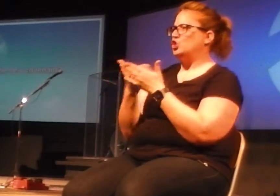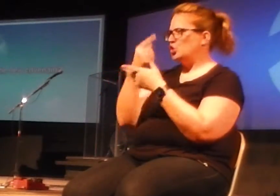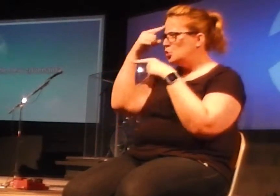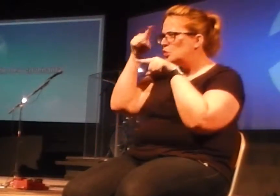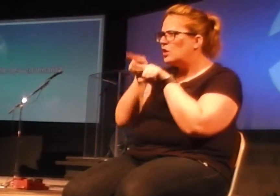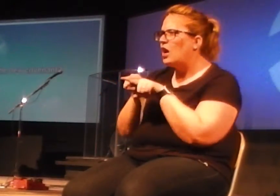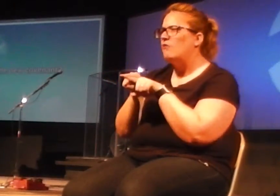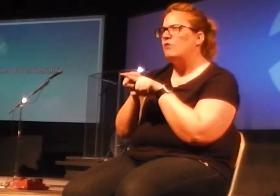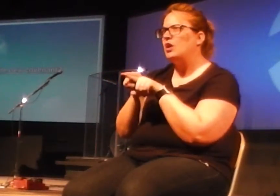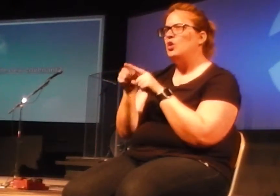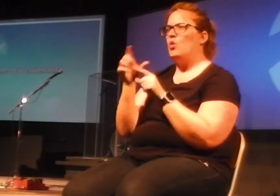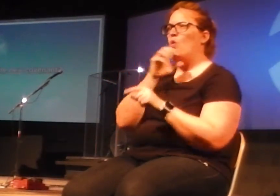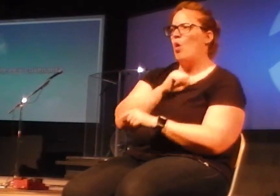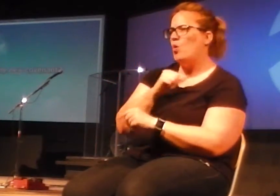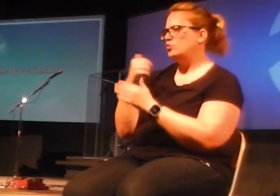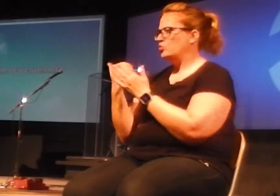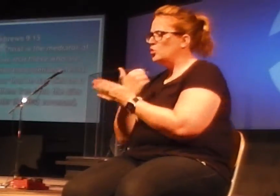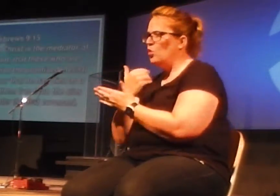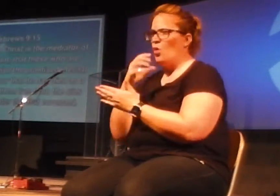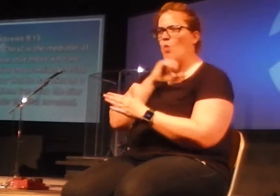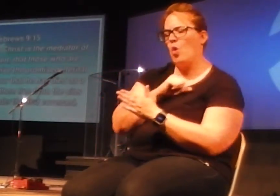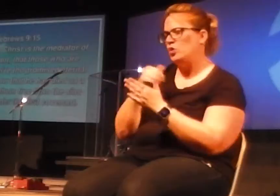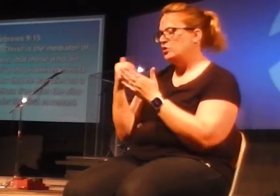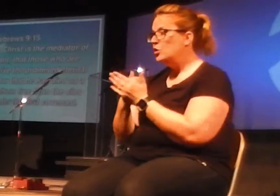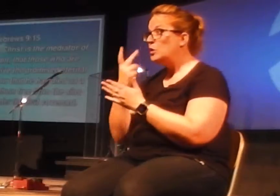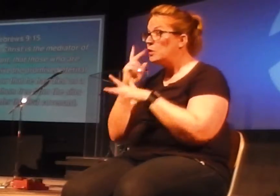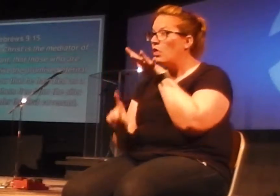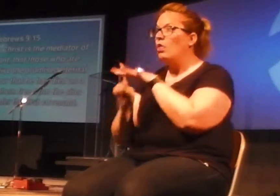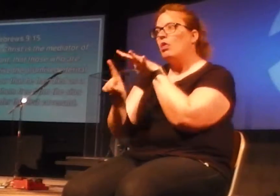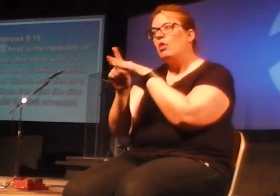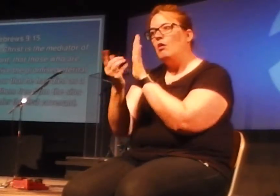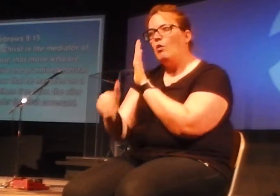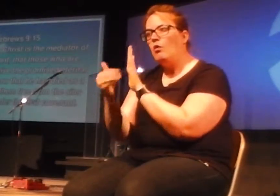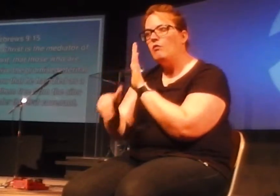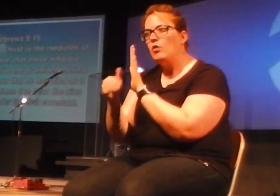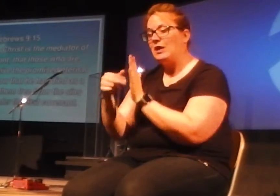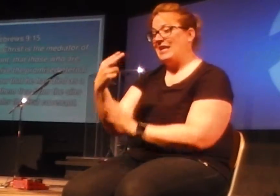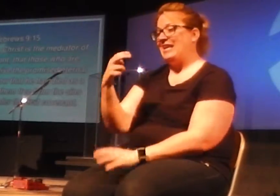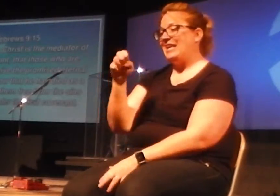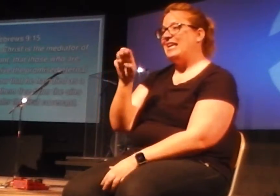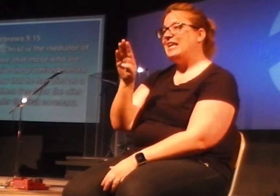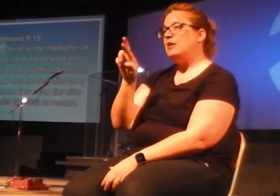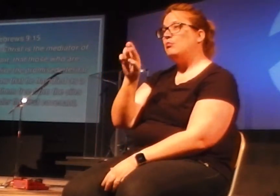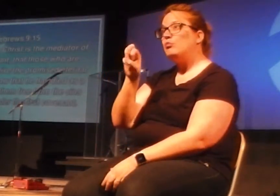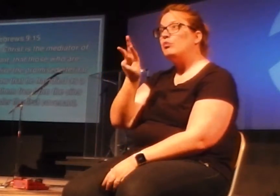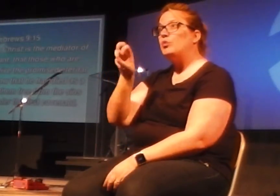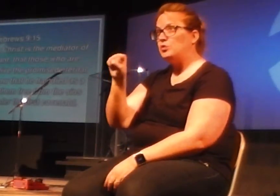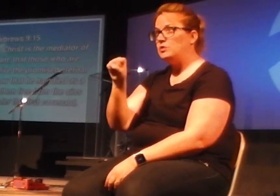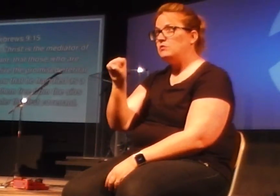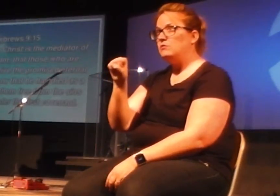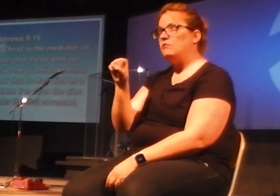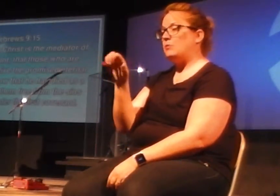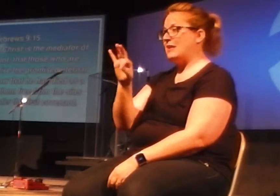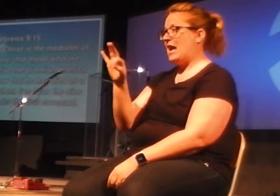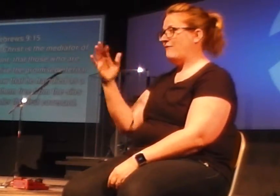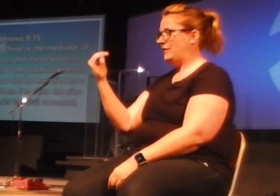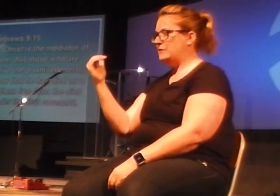covenant, new covenant. You find that all the time in the New Testament. Hebrews 9 verse 15, the writer of Hebrews talks about it and says, For this